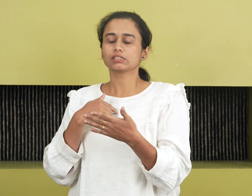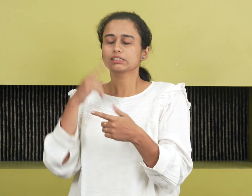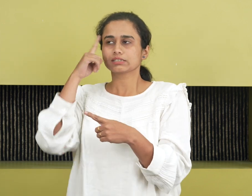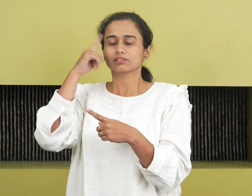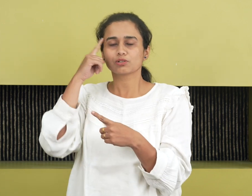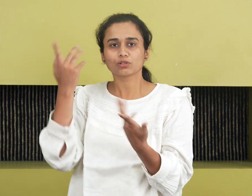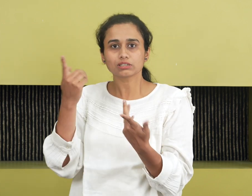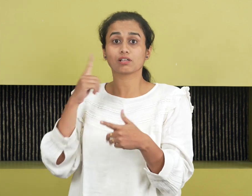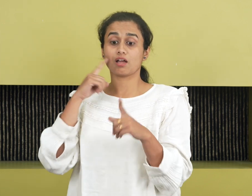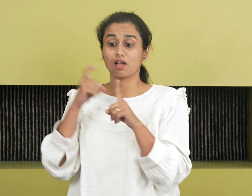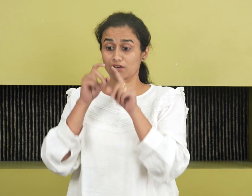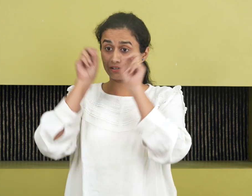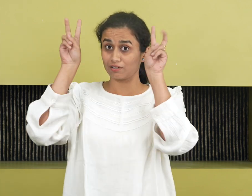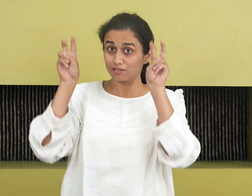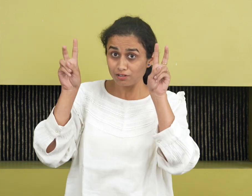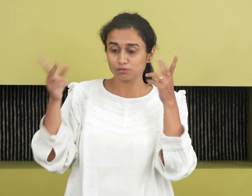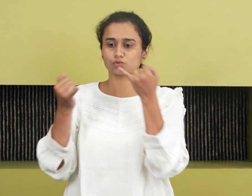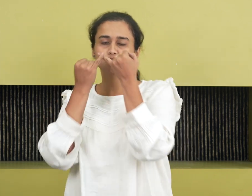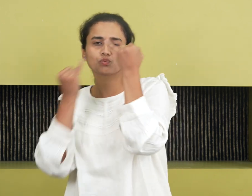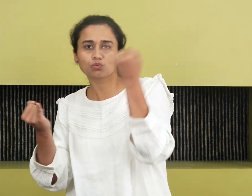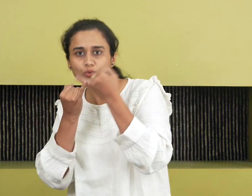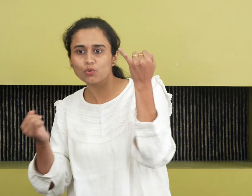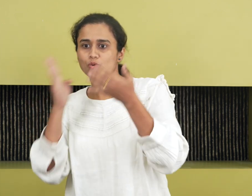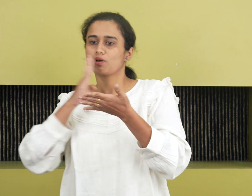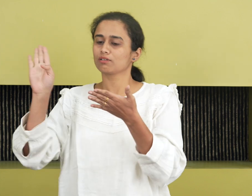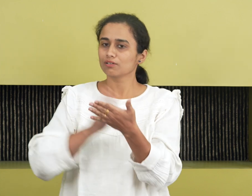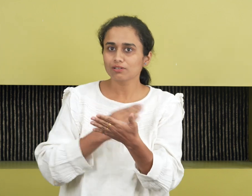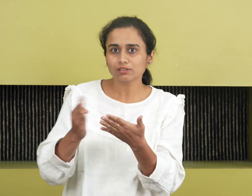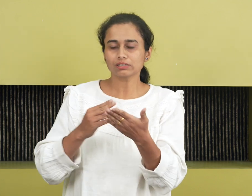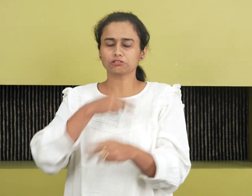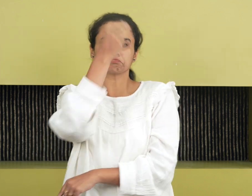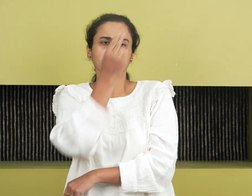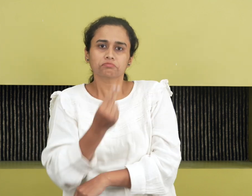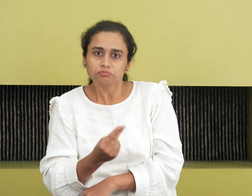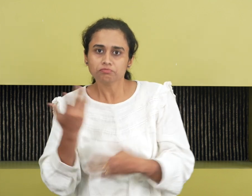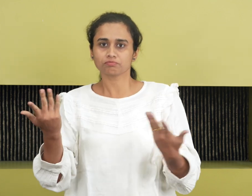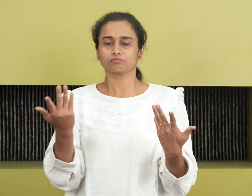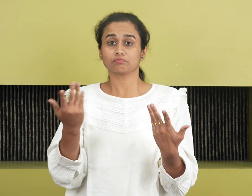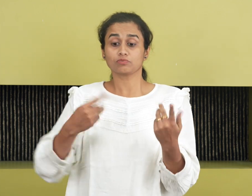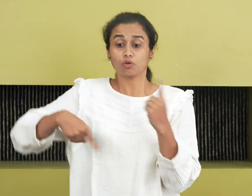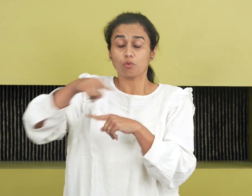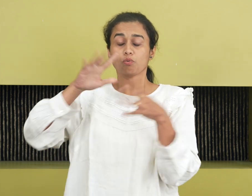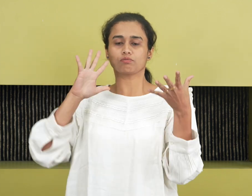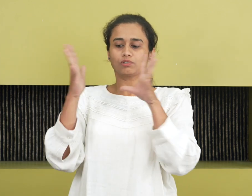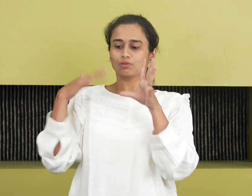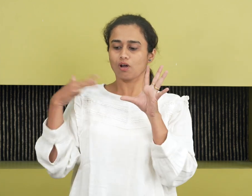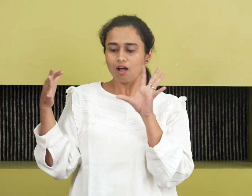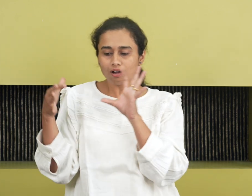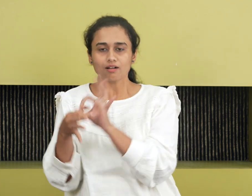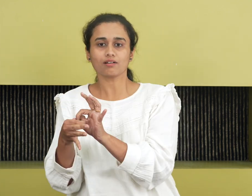songs, stories, art, oral universe, oral traditions,